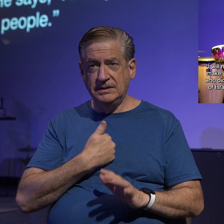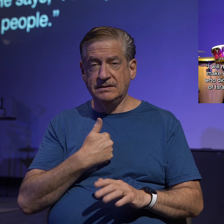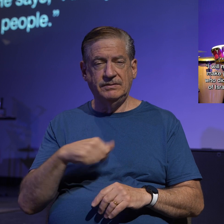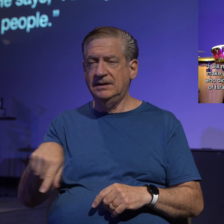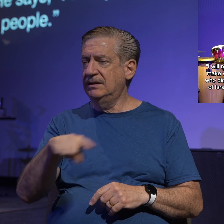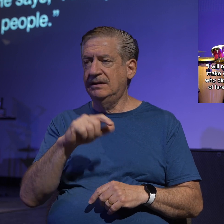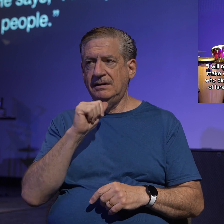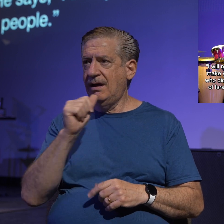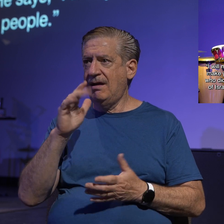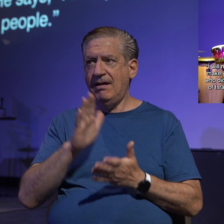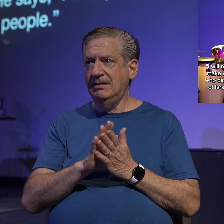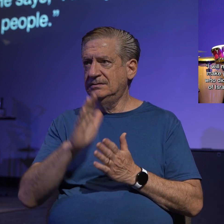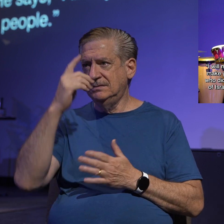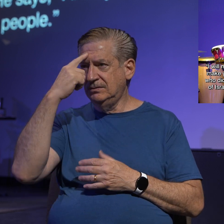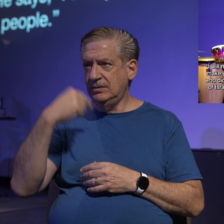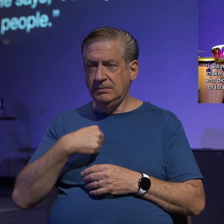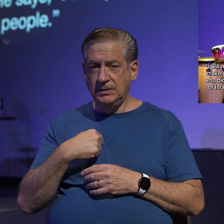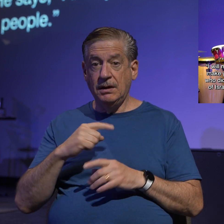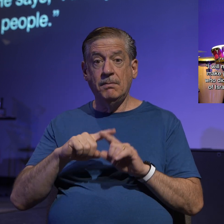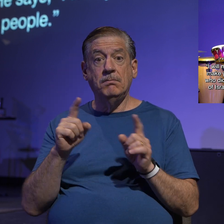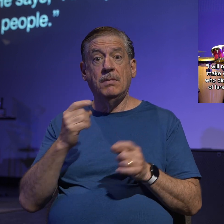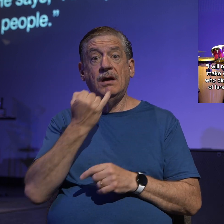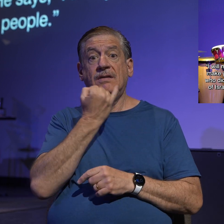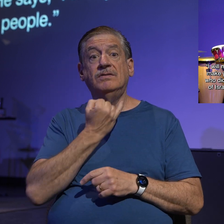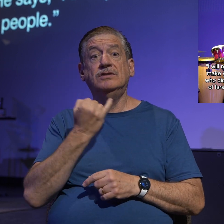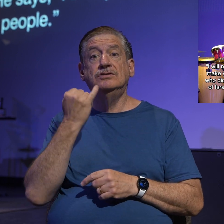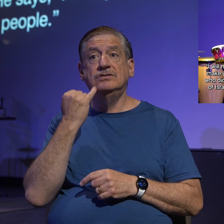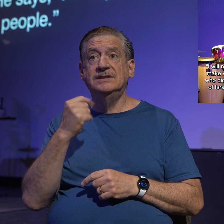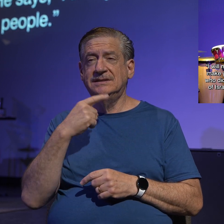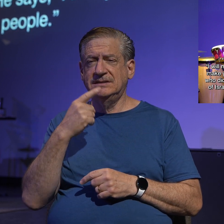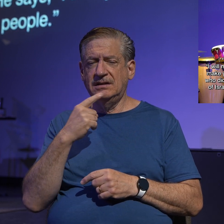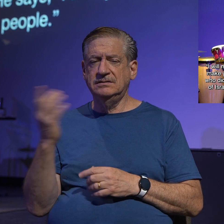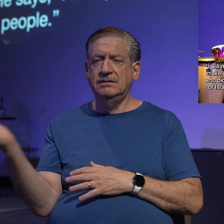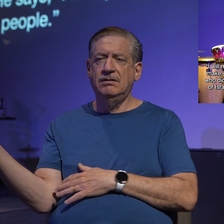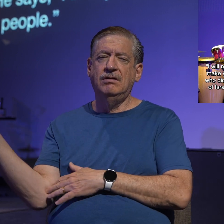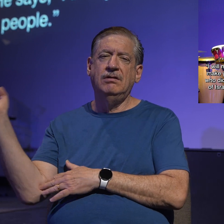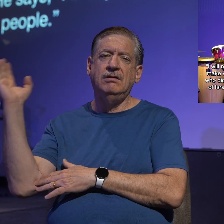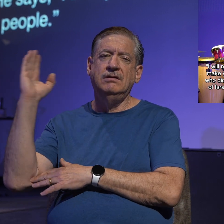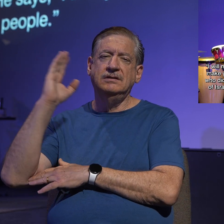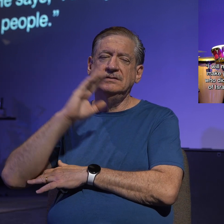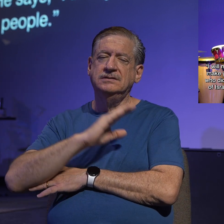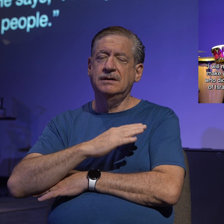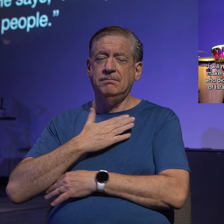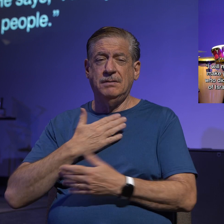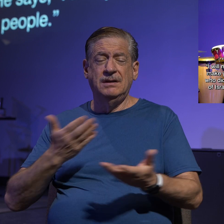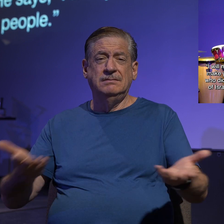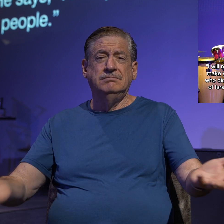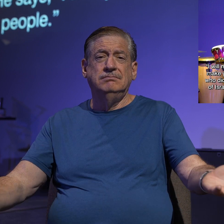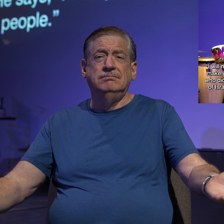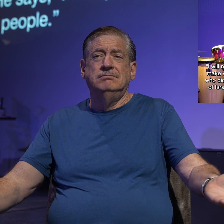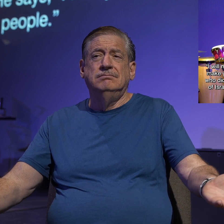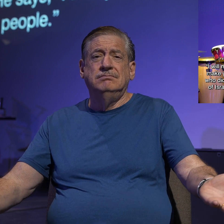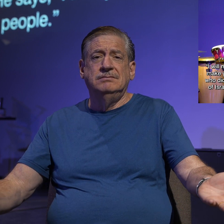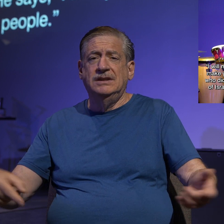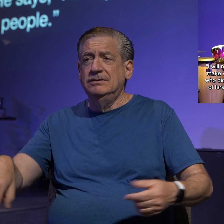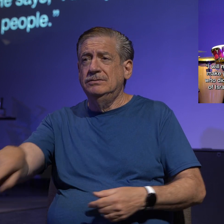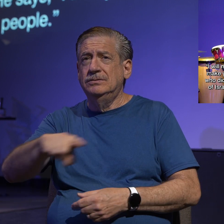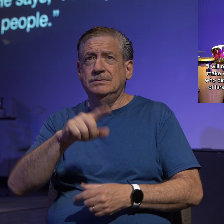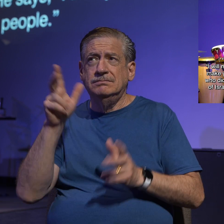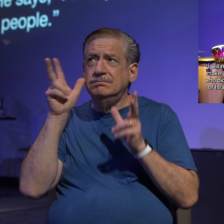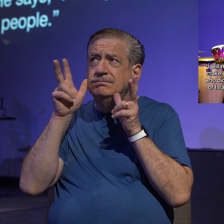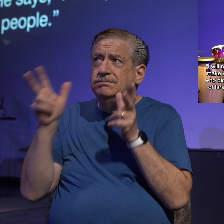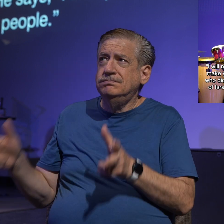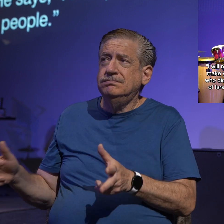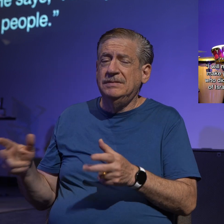who did not ask for me. But of Israel, he says, All day long, I have held out my hands to a disobedient and